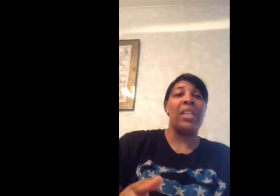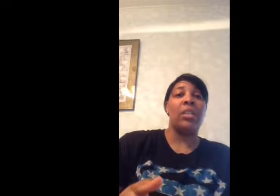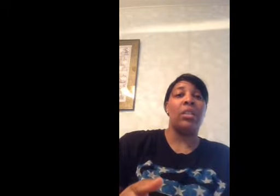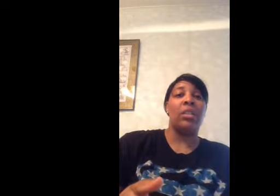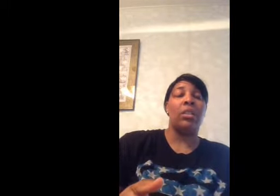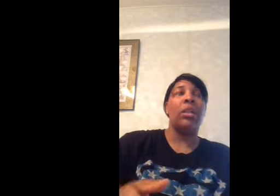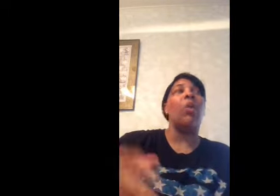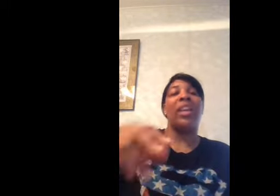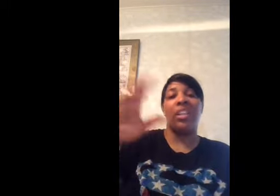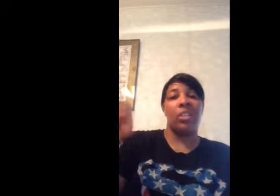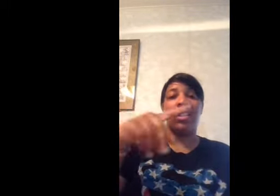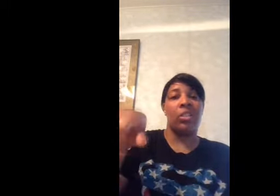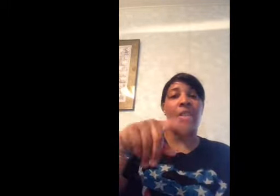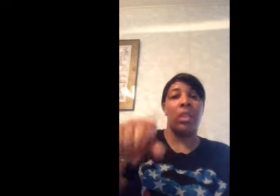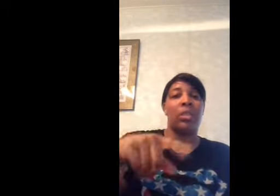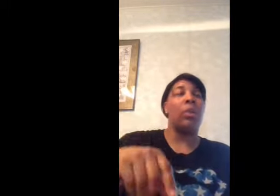oh yeah and she does all this too.